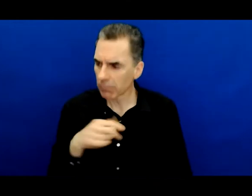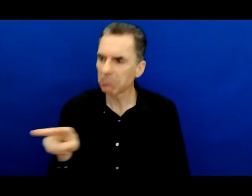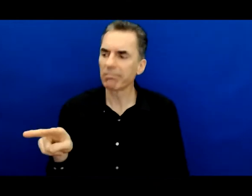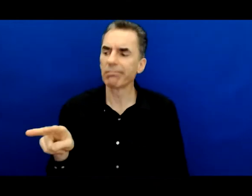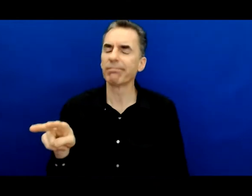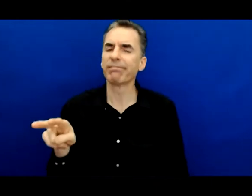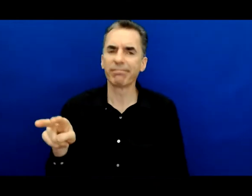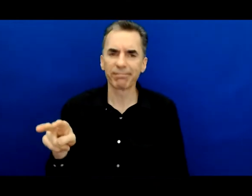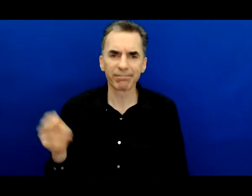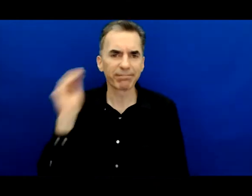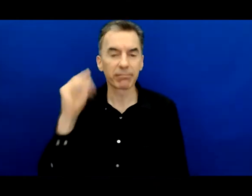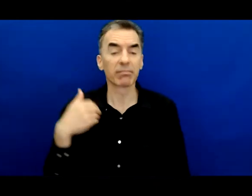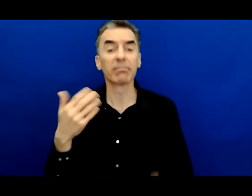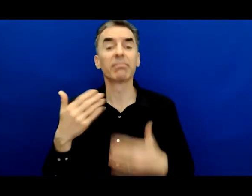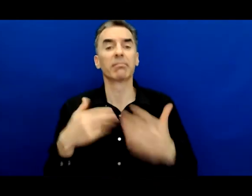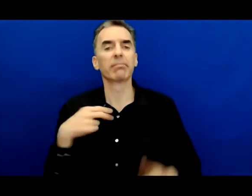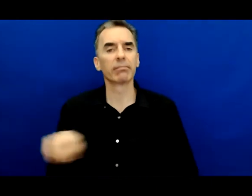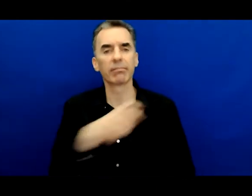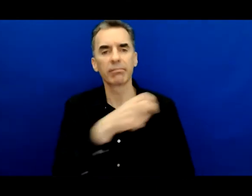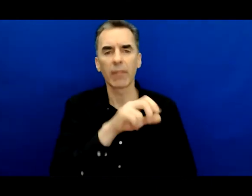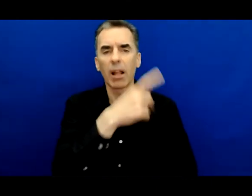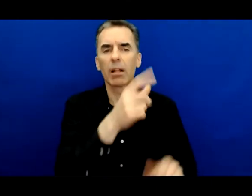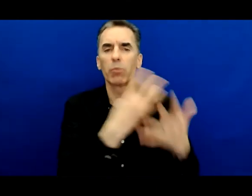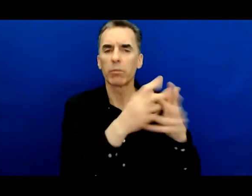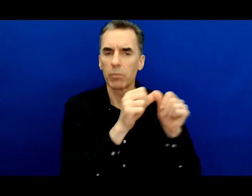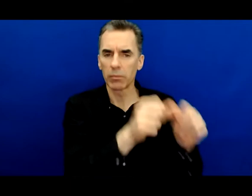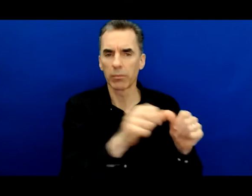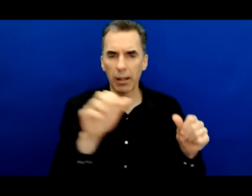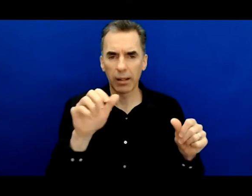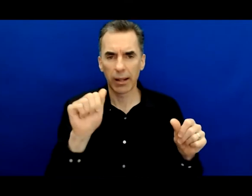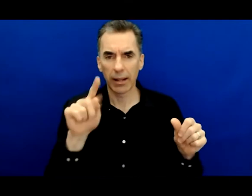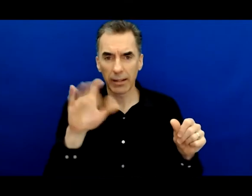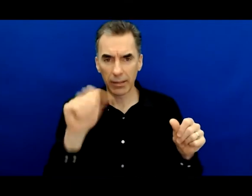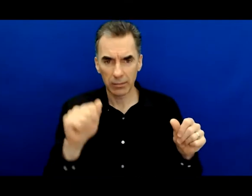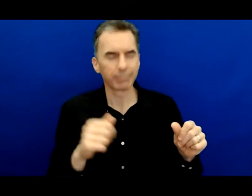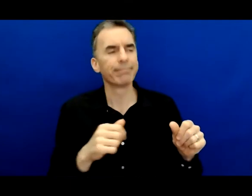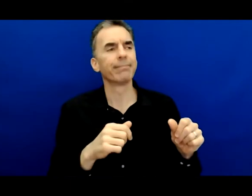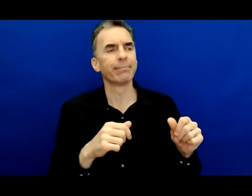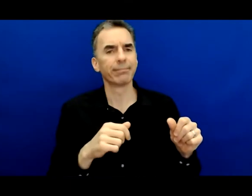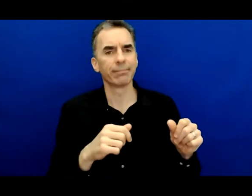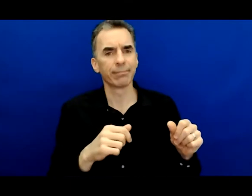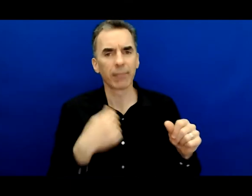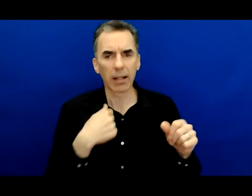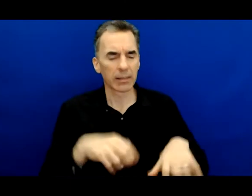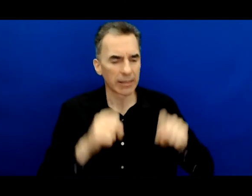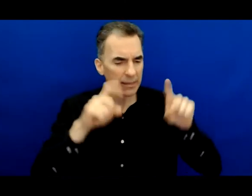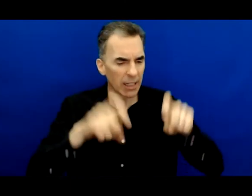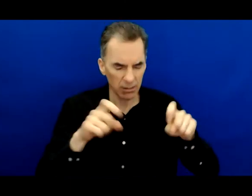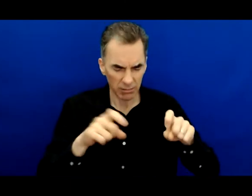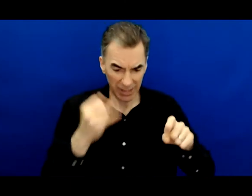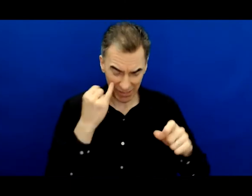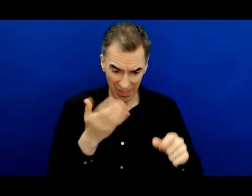I was sent up to Attica. And when I got there, I was taking a test to try to figure out what kind of job I would get while I was in prison.